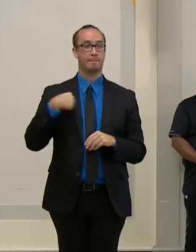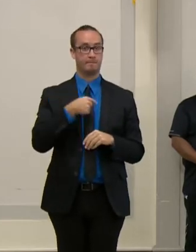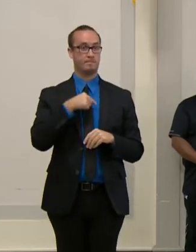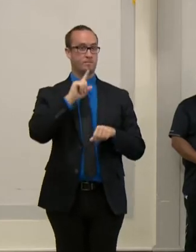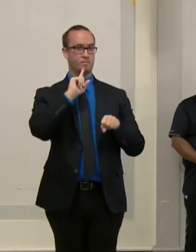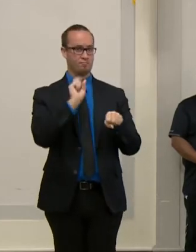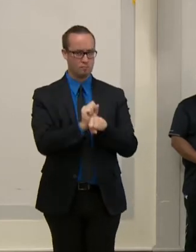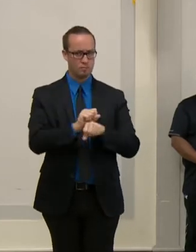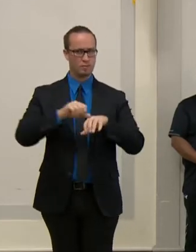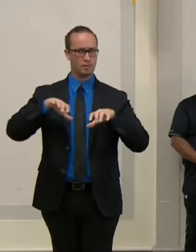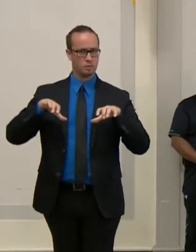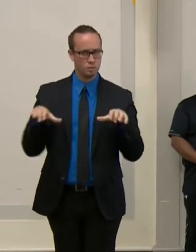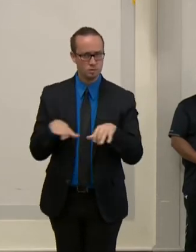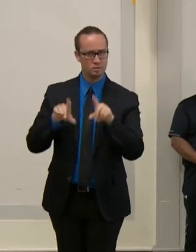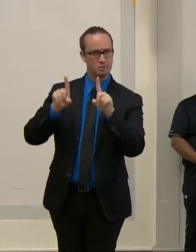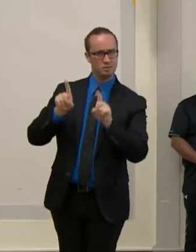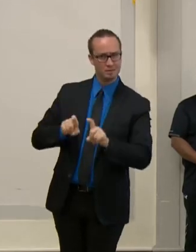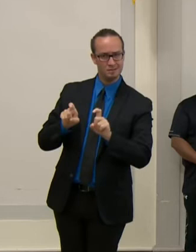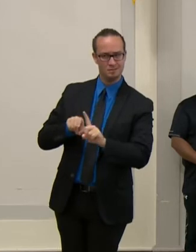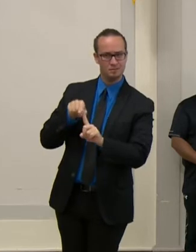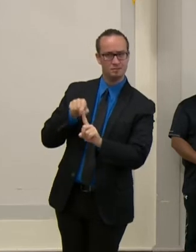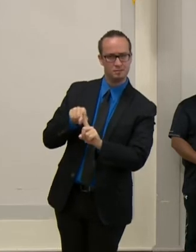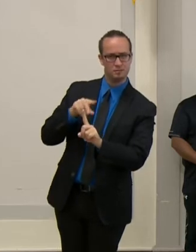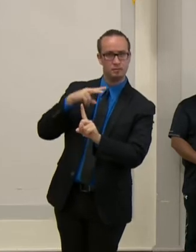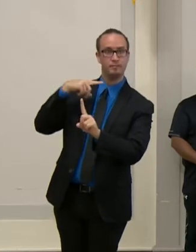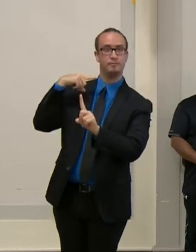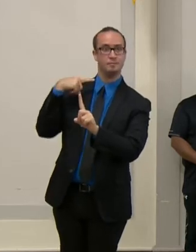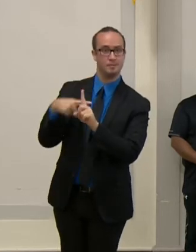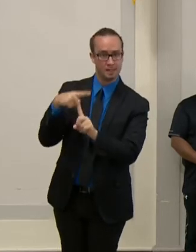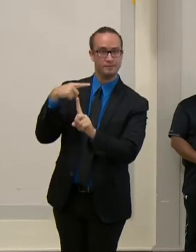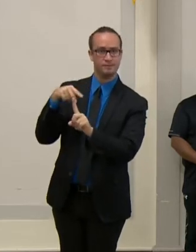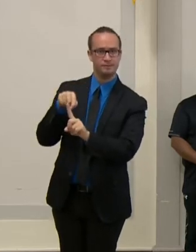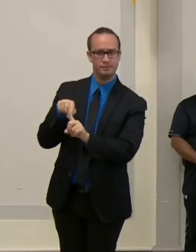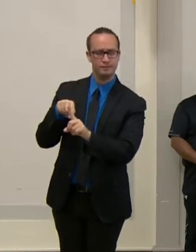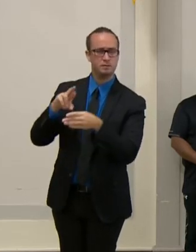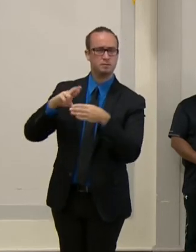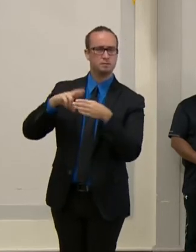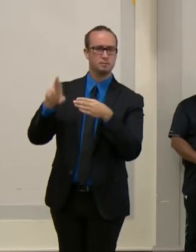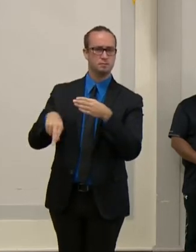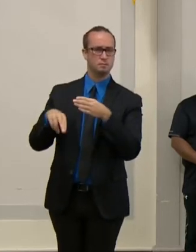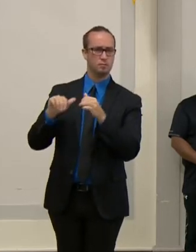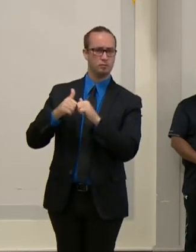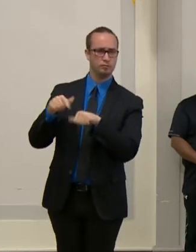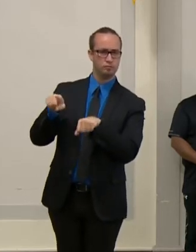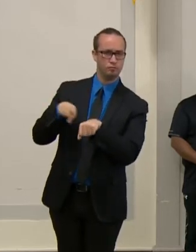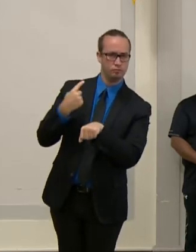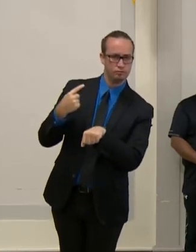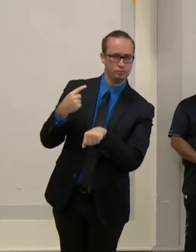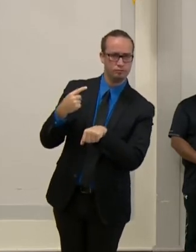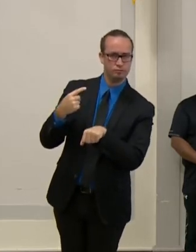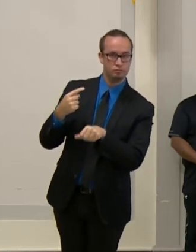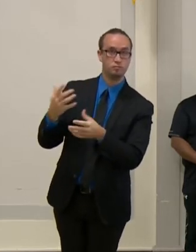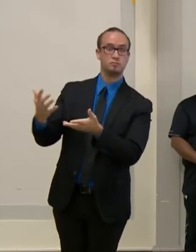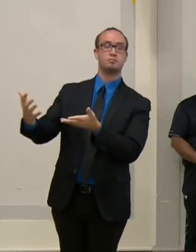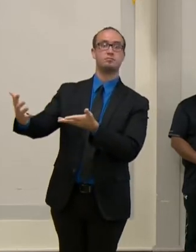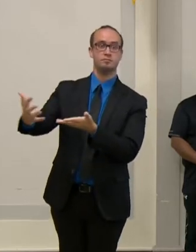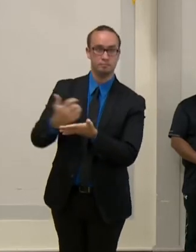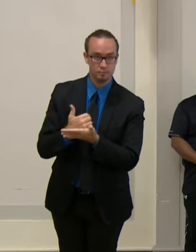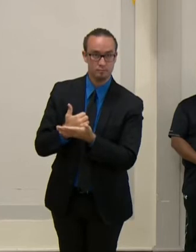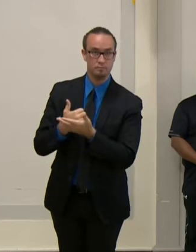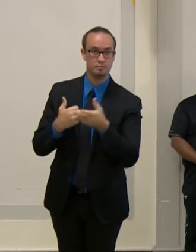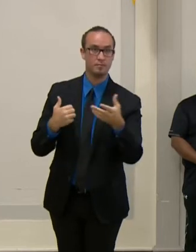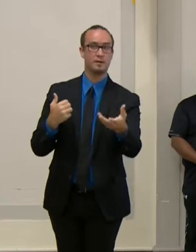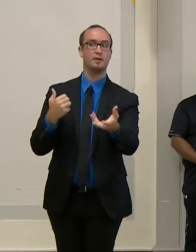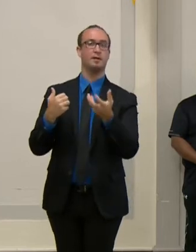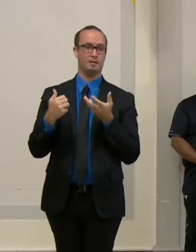positive is affected by test turnaround time, which is the time between when specimens were collected and when test results were reported by